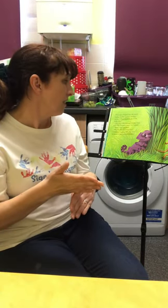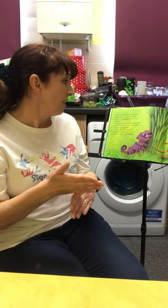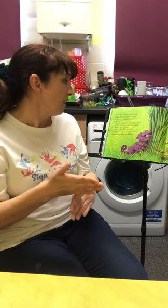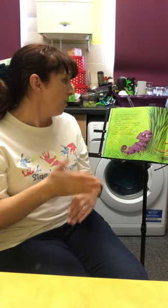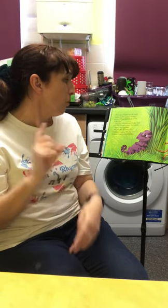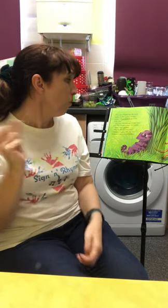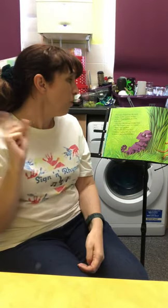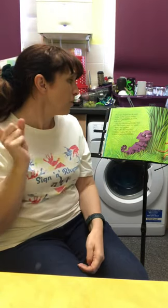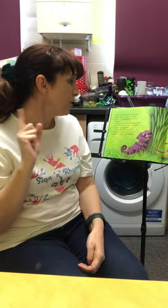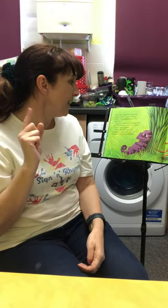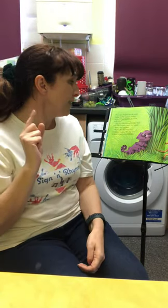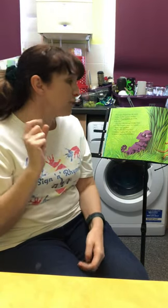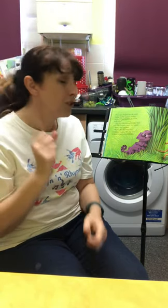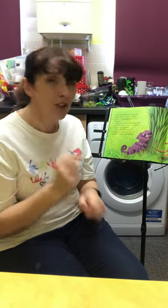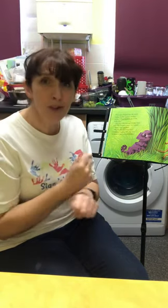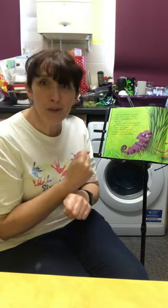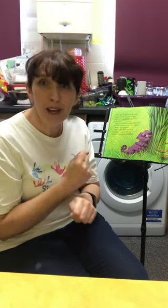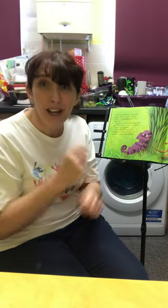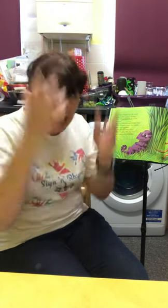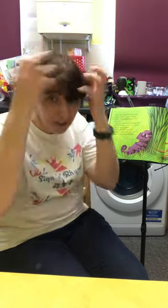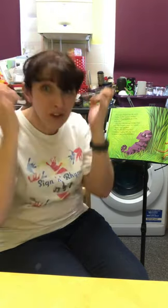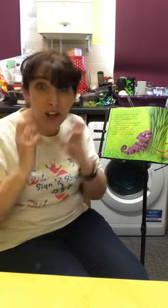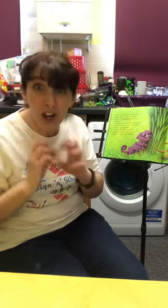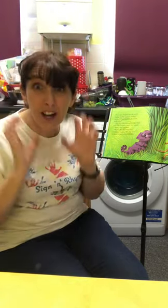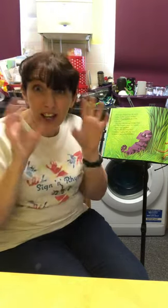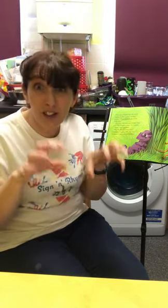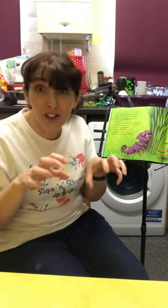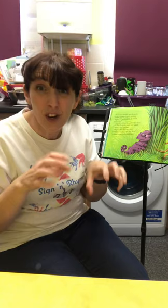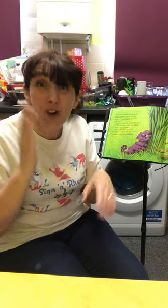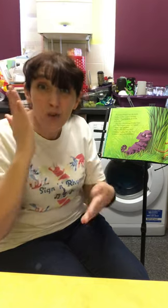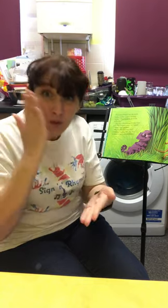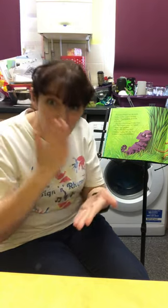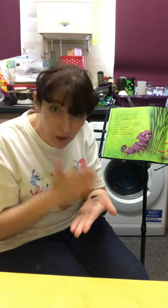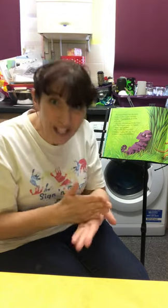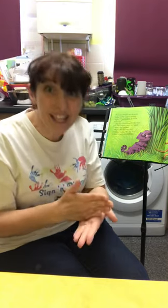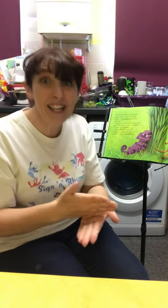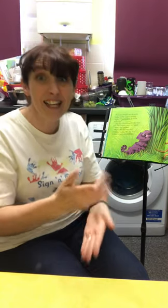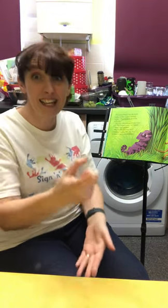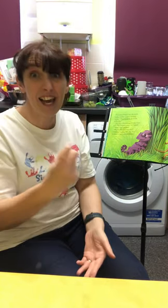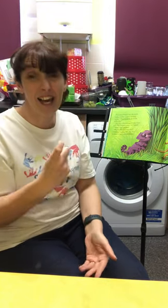What would he do if Lion really came?